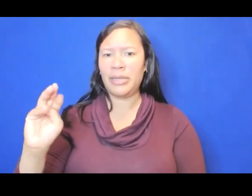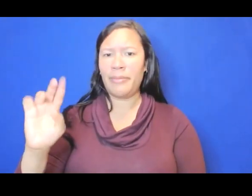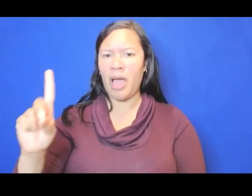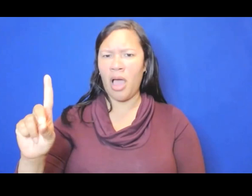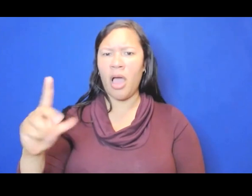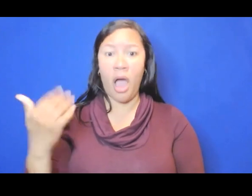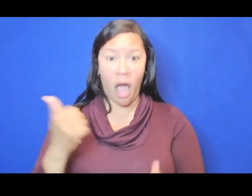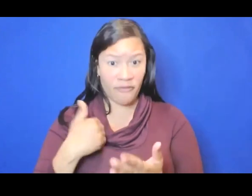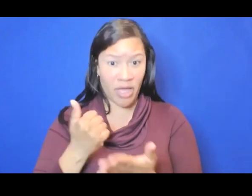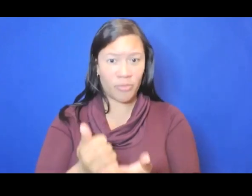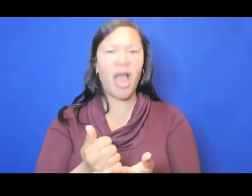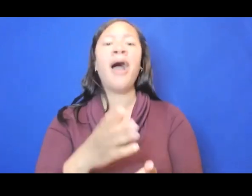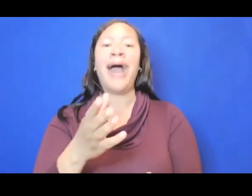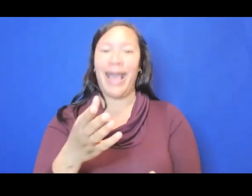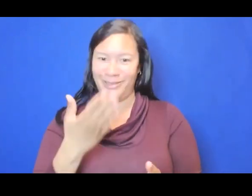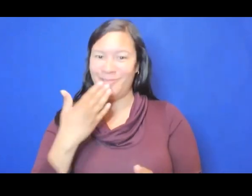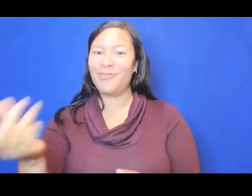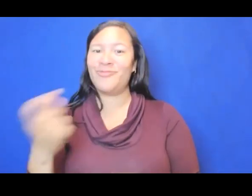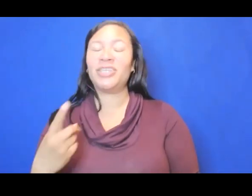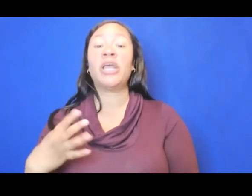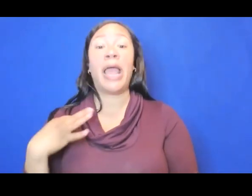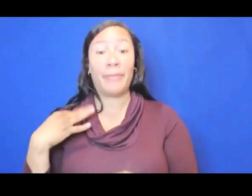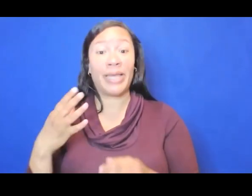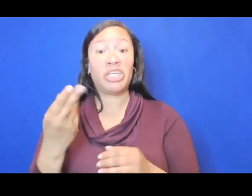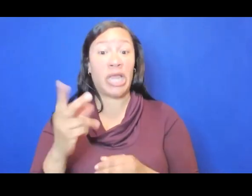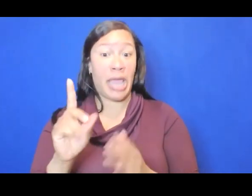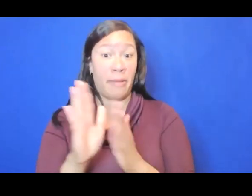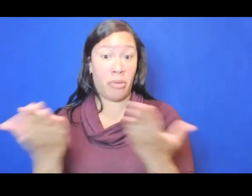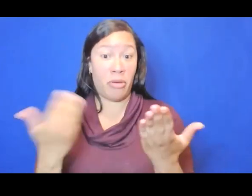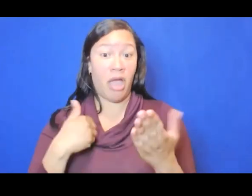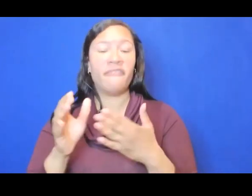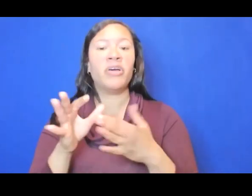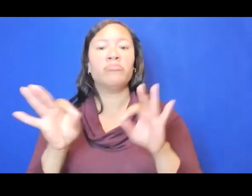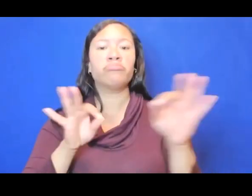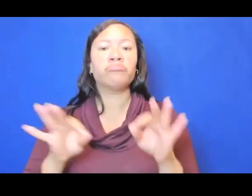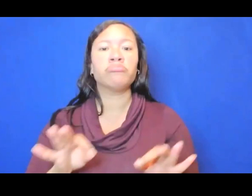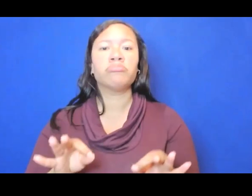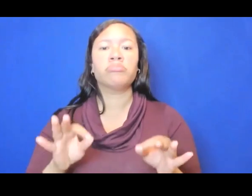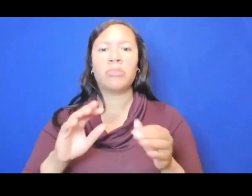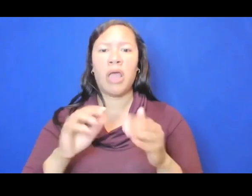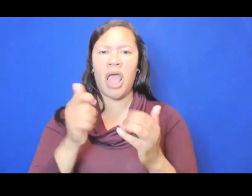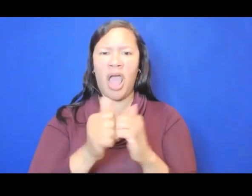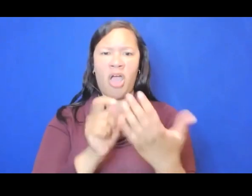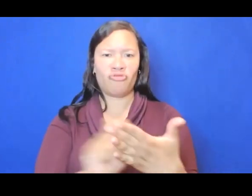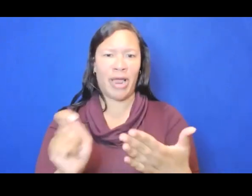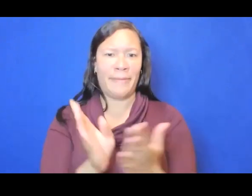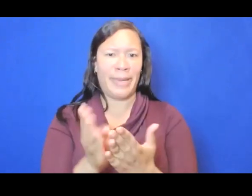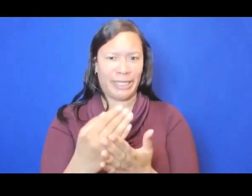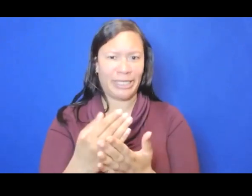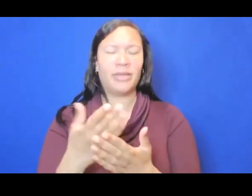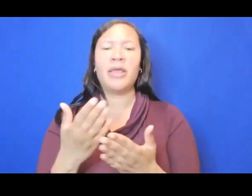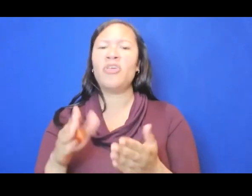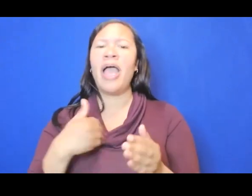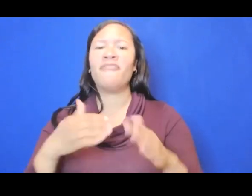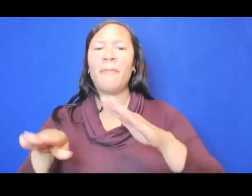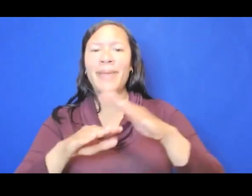have some guidelines for how to write a budget. The kind of basic principles of what should be in there. So please check